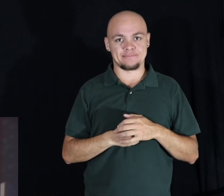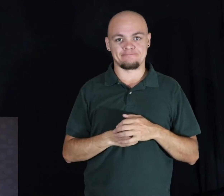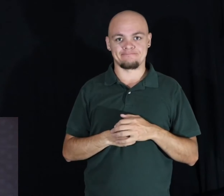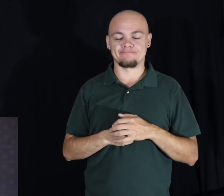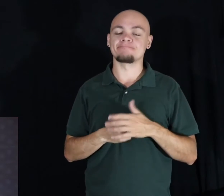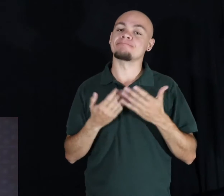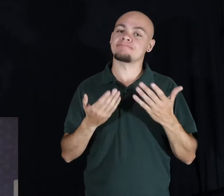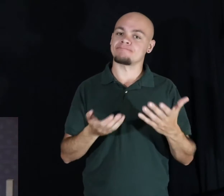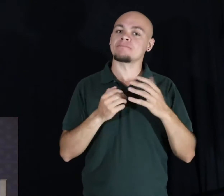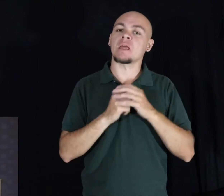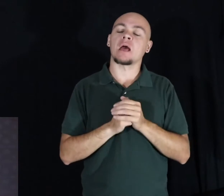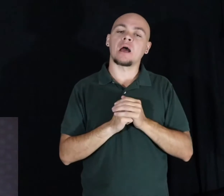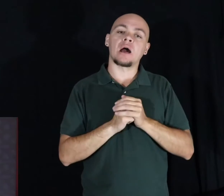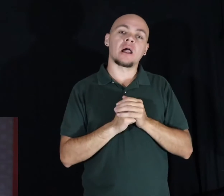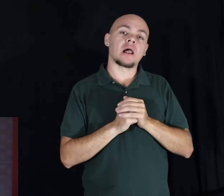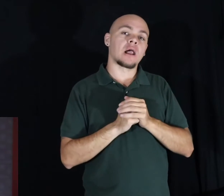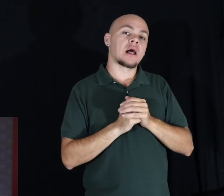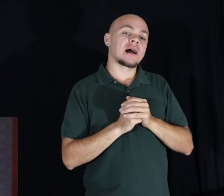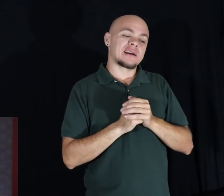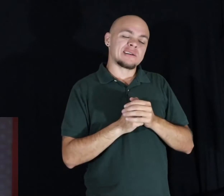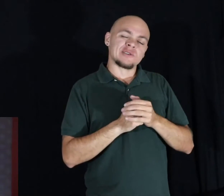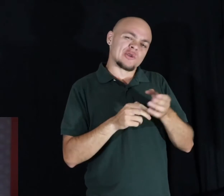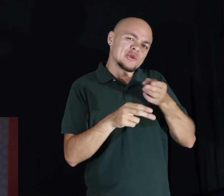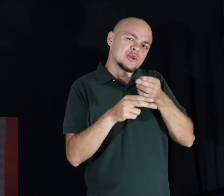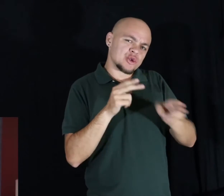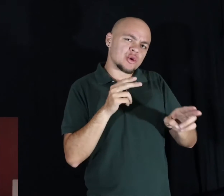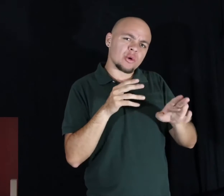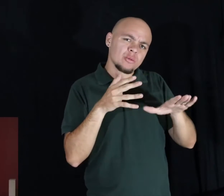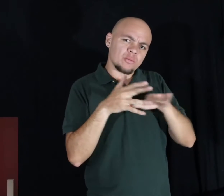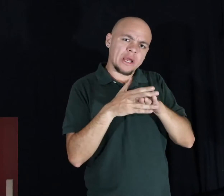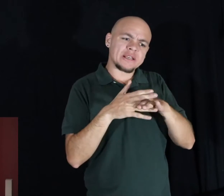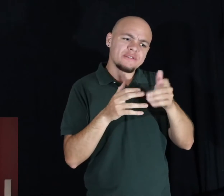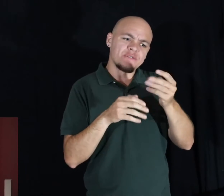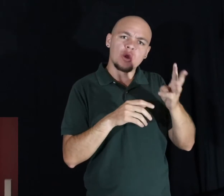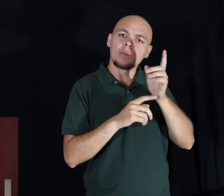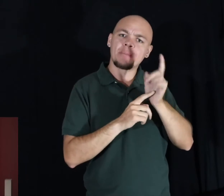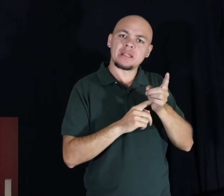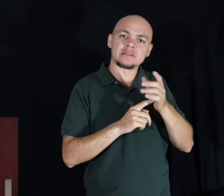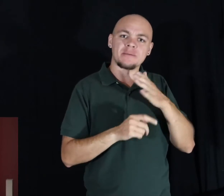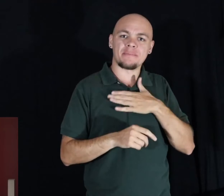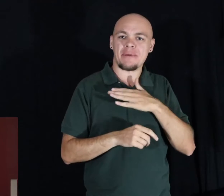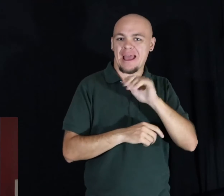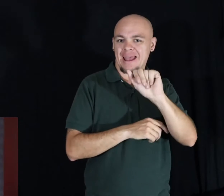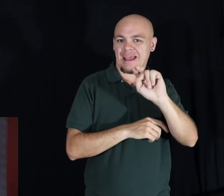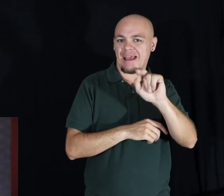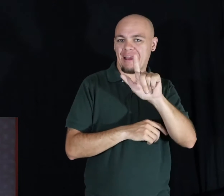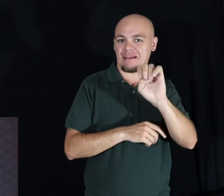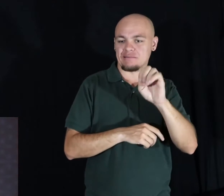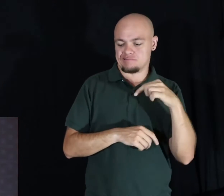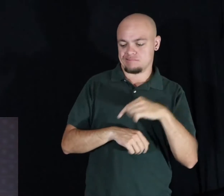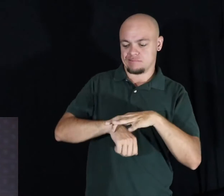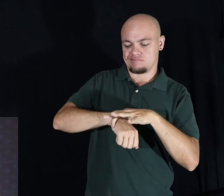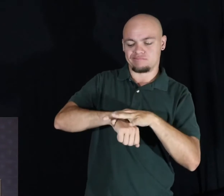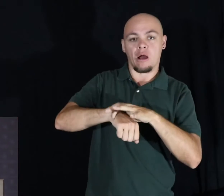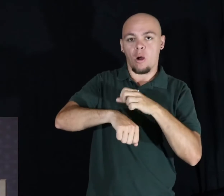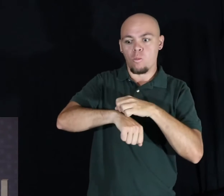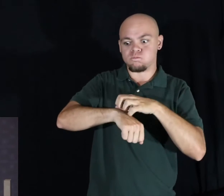I also had to make sure to take little breaks every few minutes to make sure that the swelling in my ankle wouldn't become unbearable.